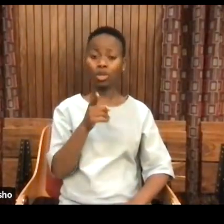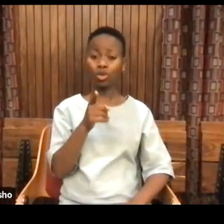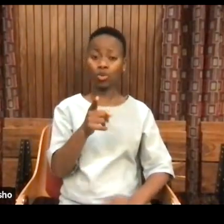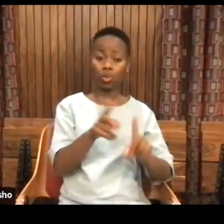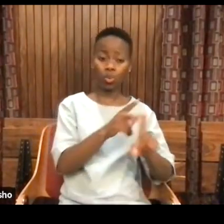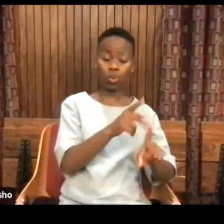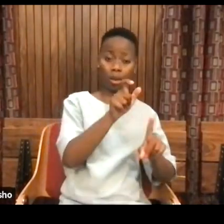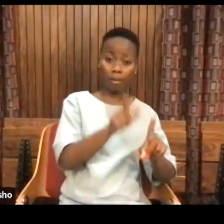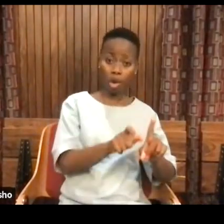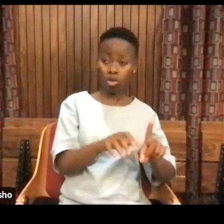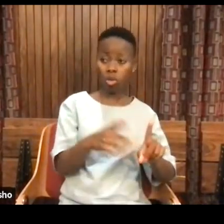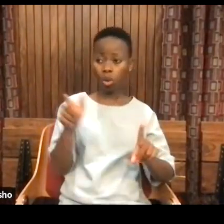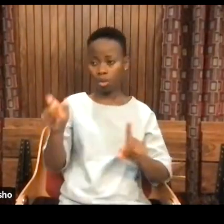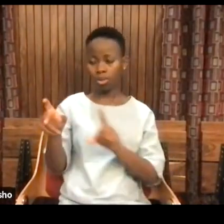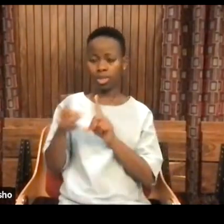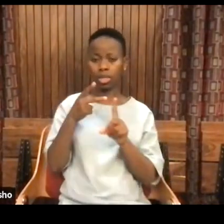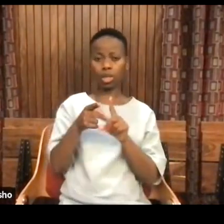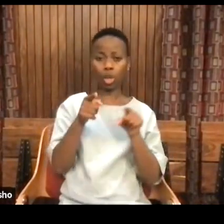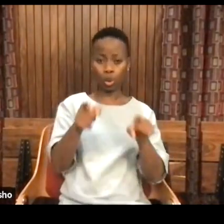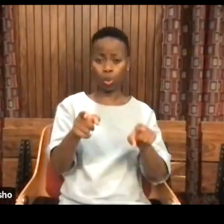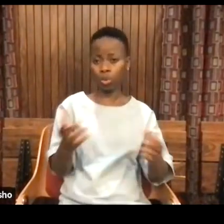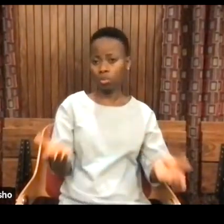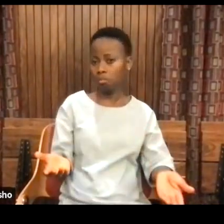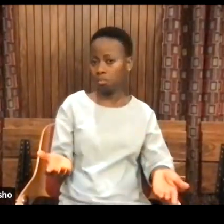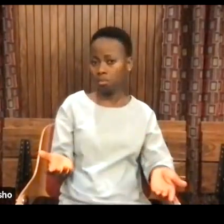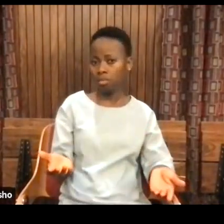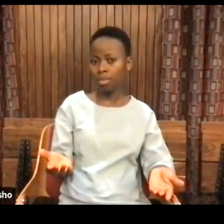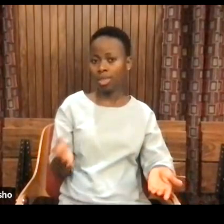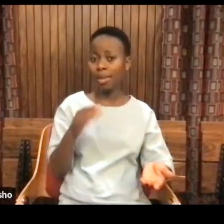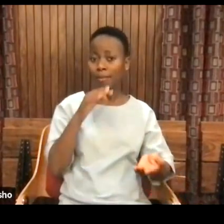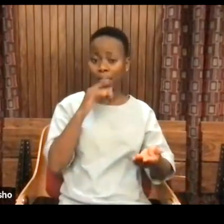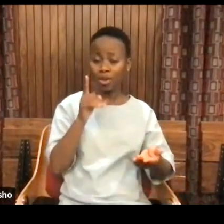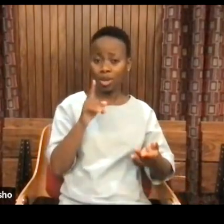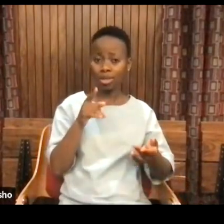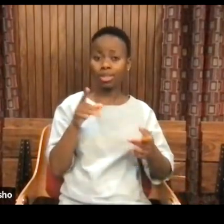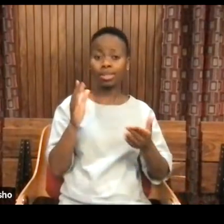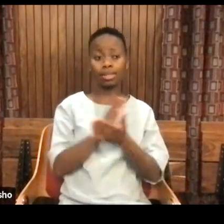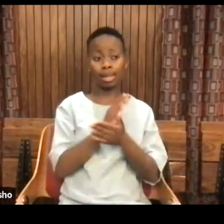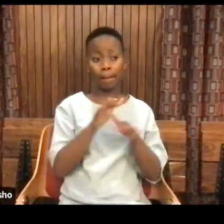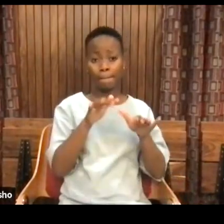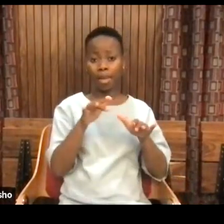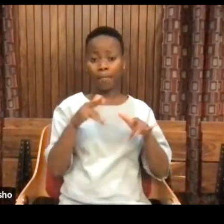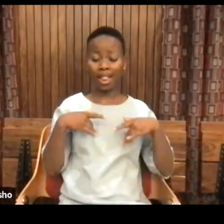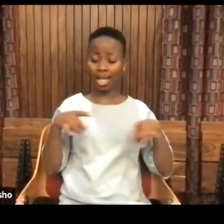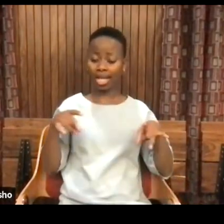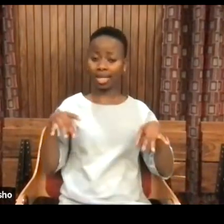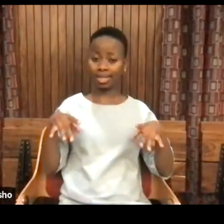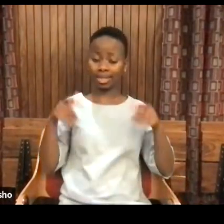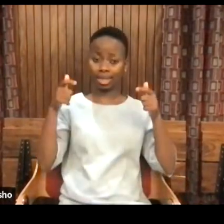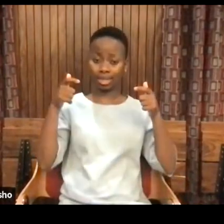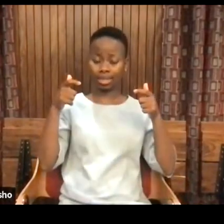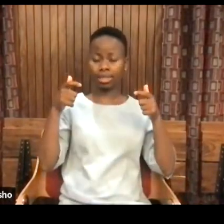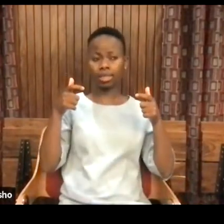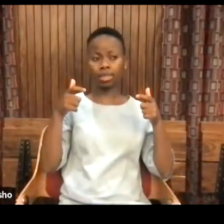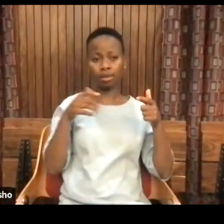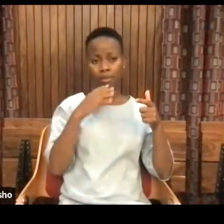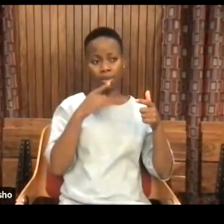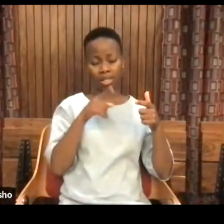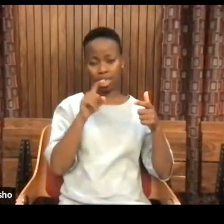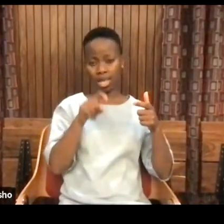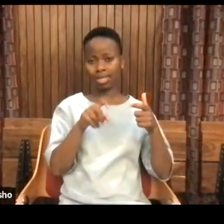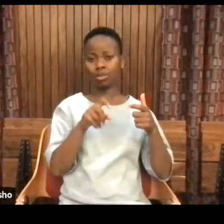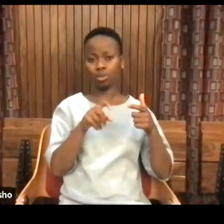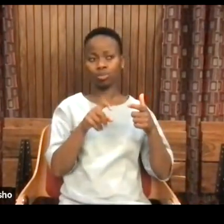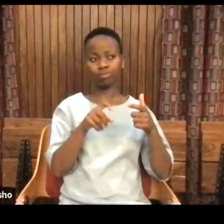Now, think about it. That appeals to a conception of innocence that makes people such that the